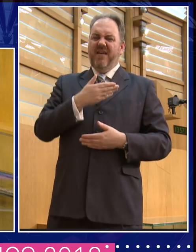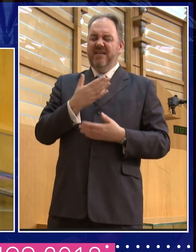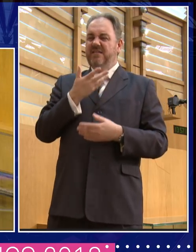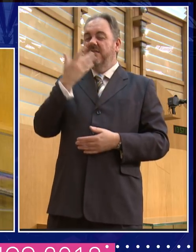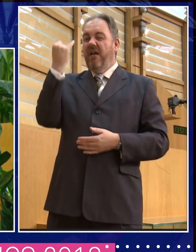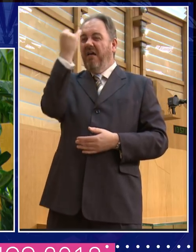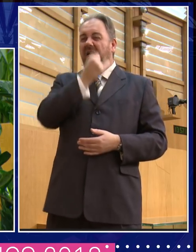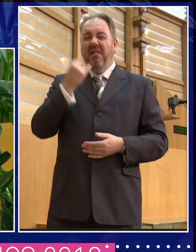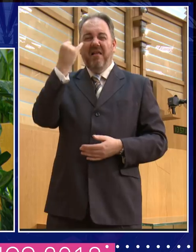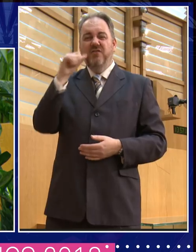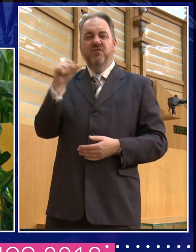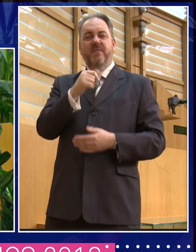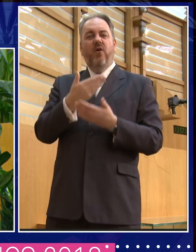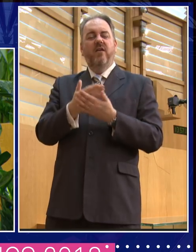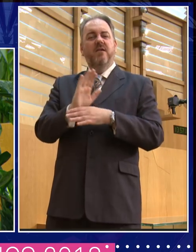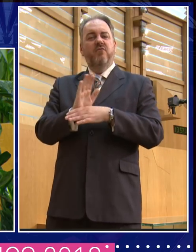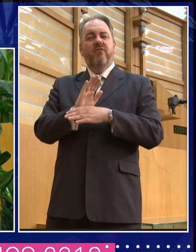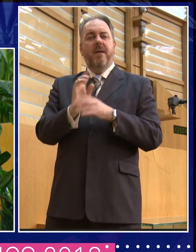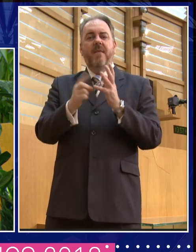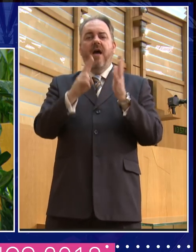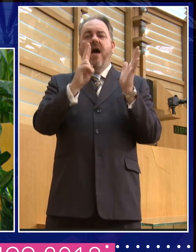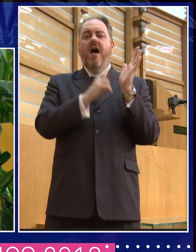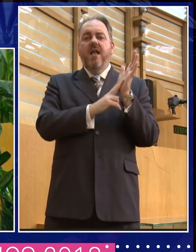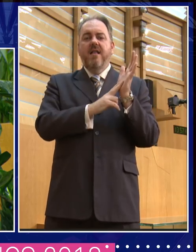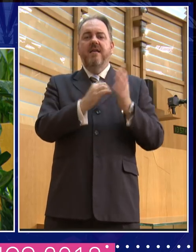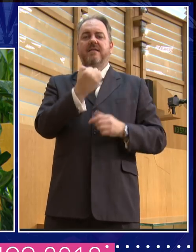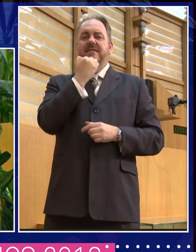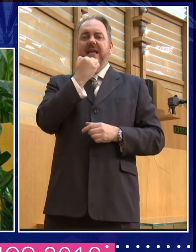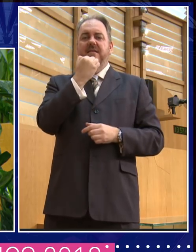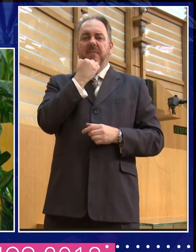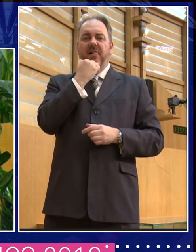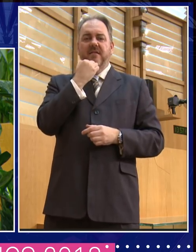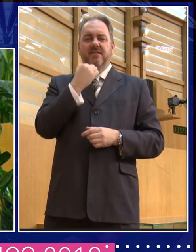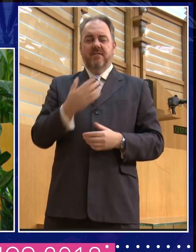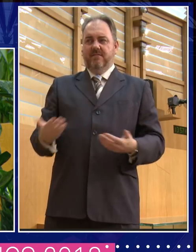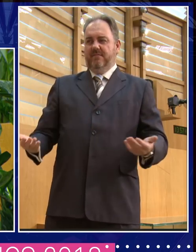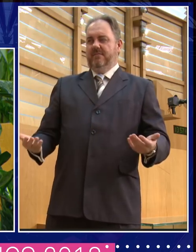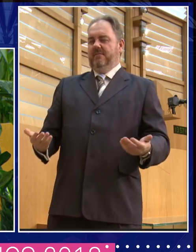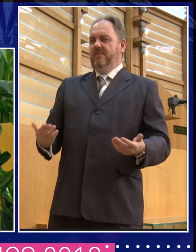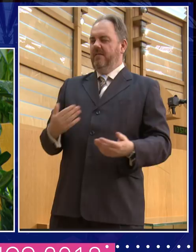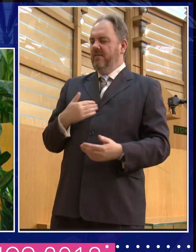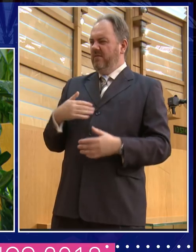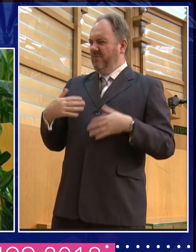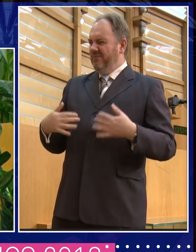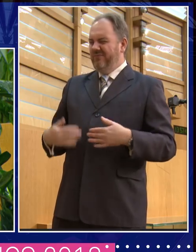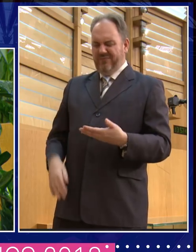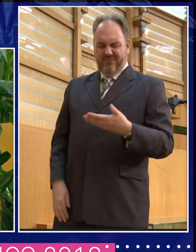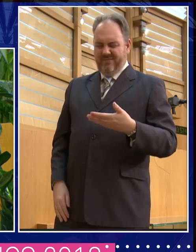And I thought, but it took me a kind of, you know, 30 minutes or so to think, hang on, be it. This is just